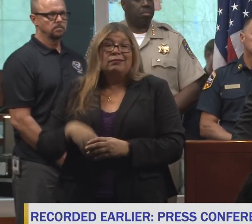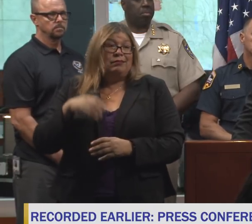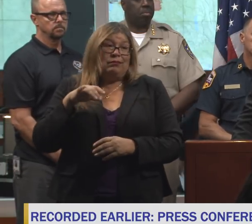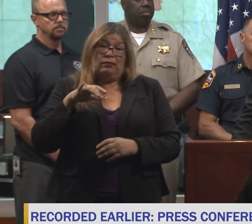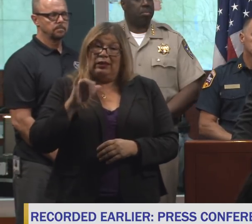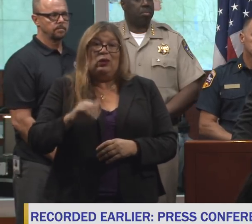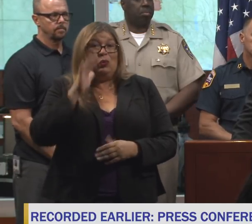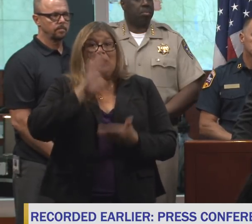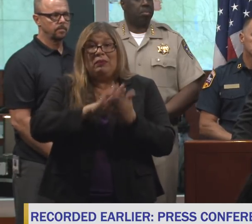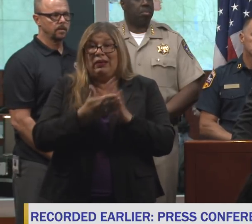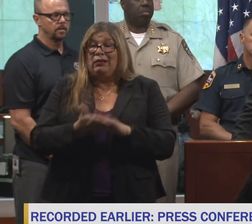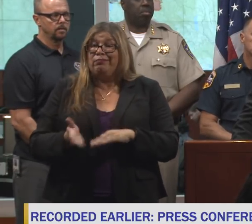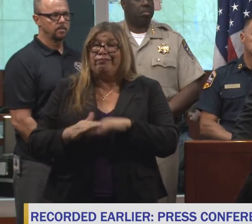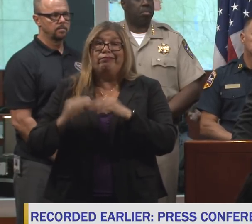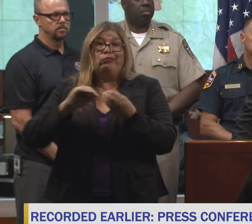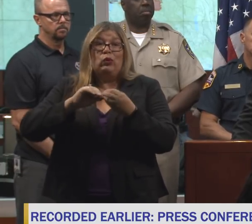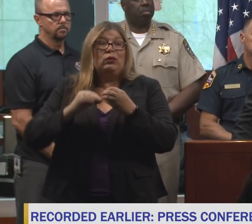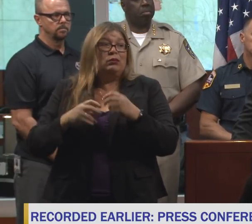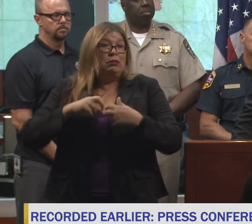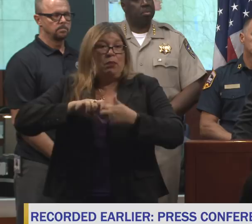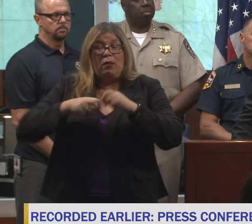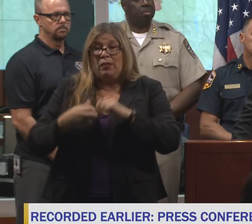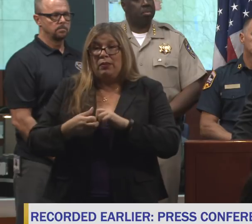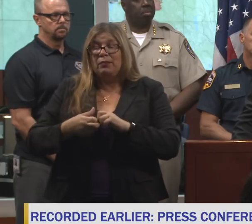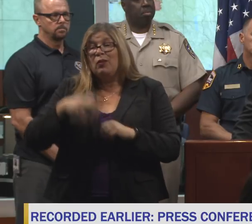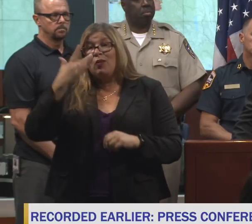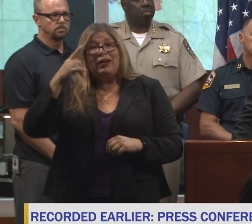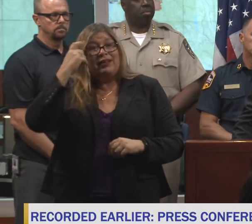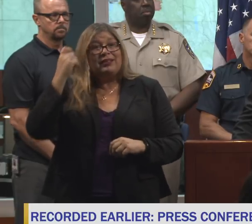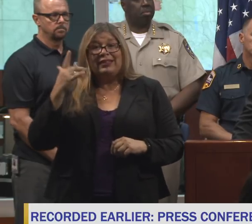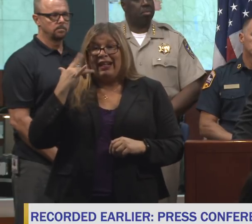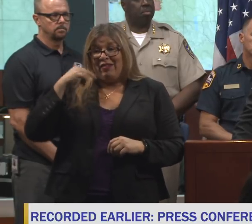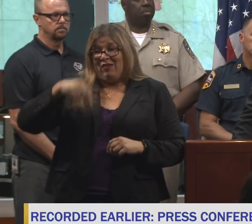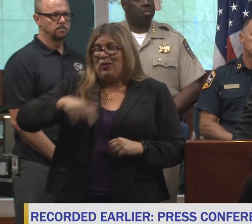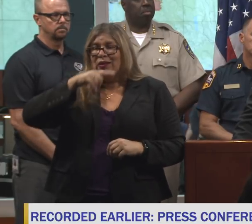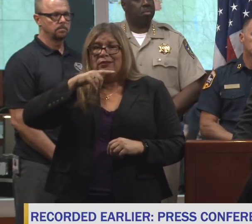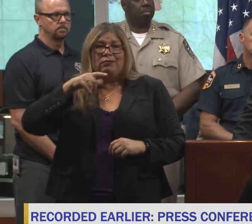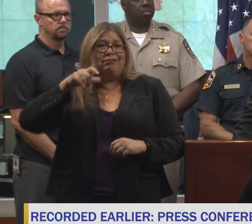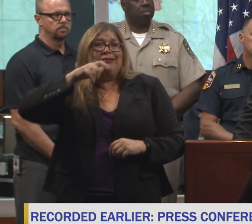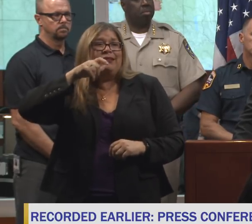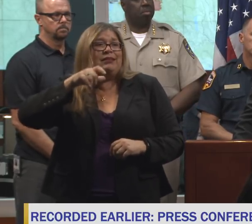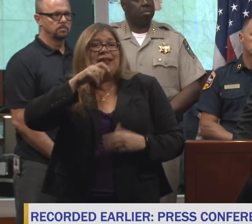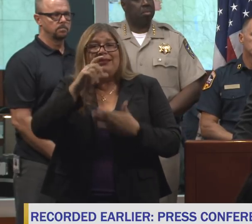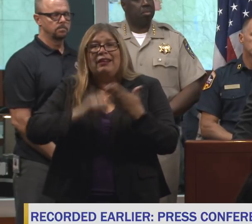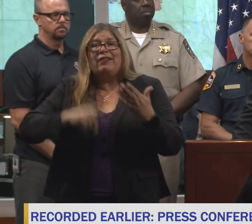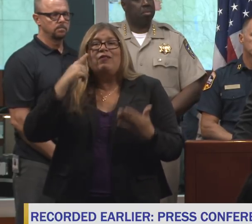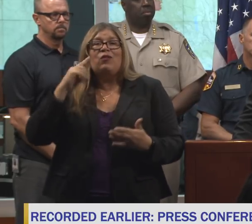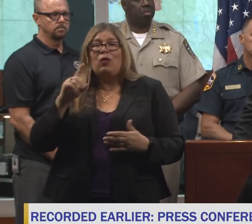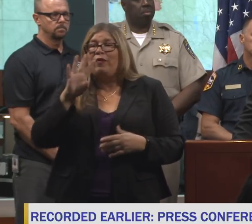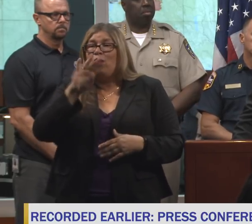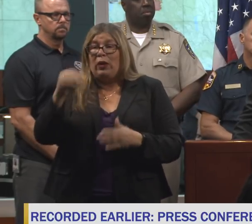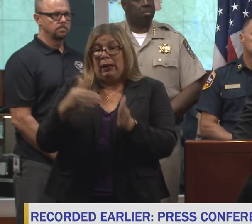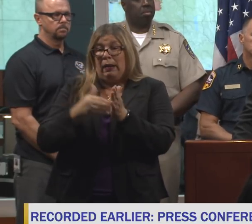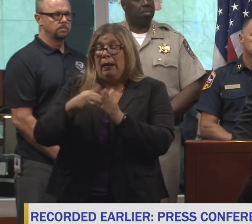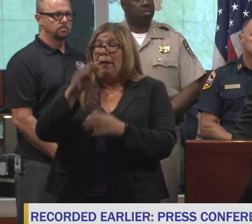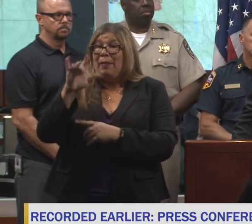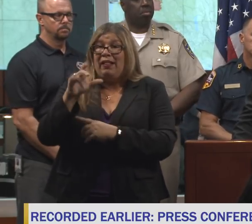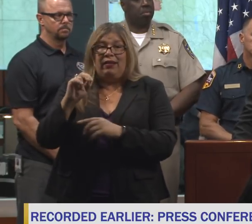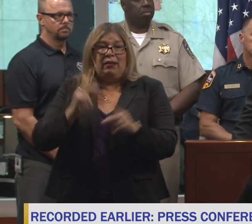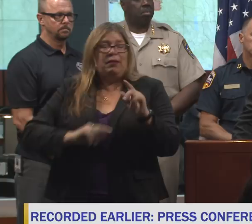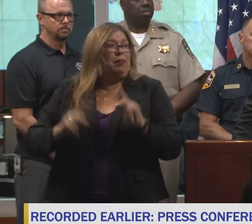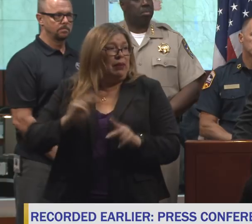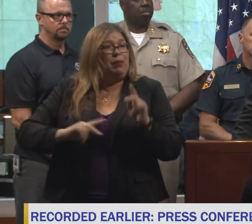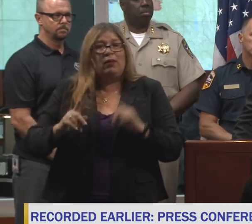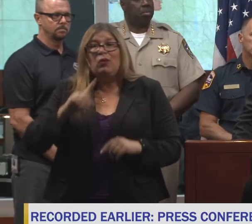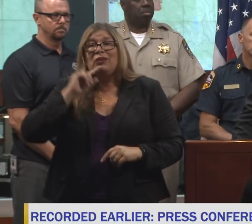problem. California, historically, was not designed for 40 million people. It was designed for a few hundred thousand, and I know that